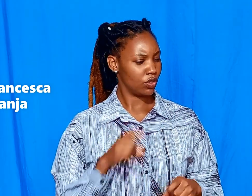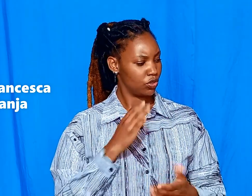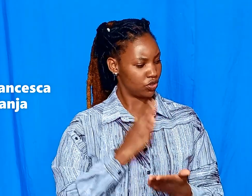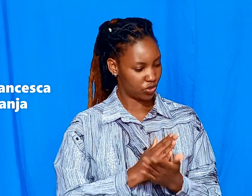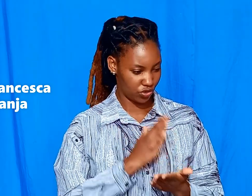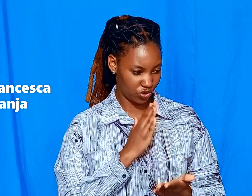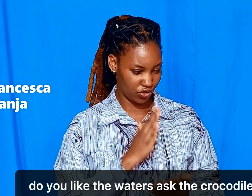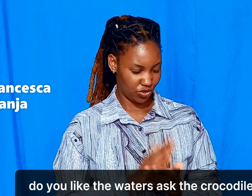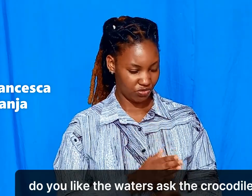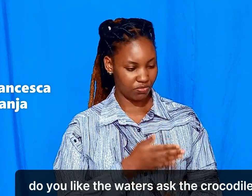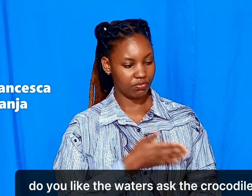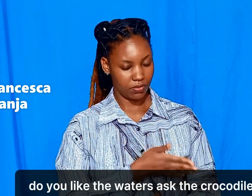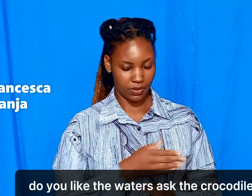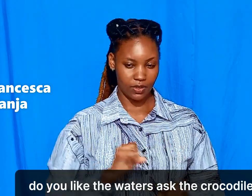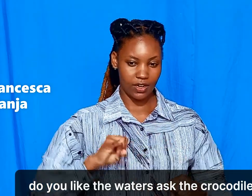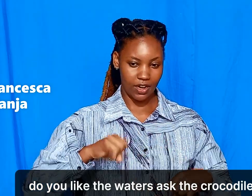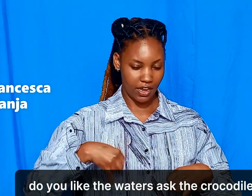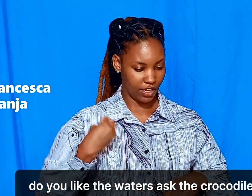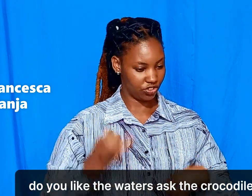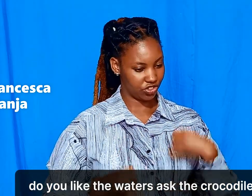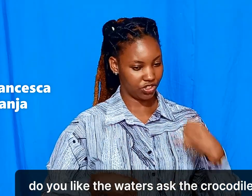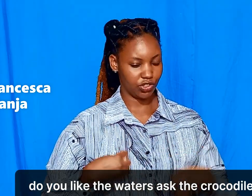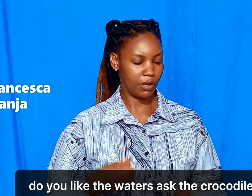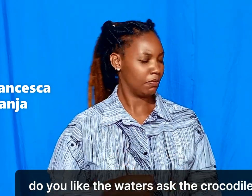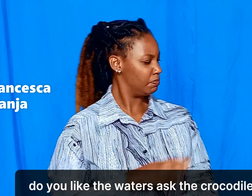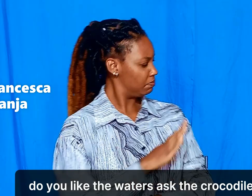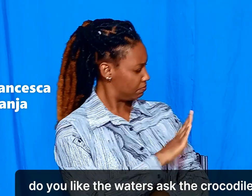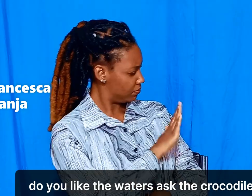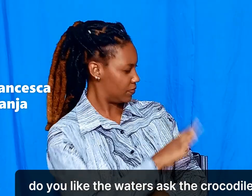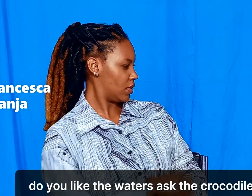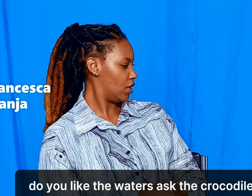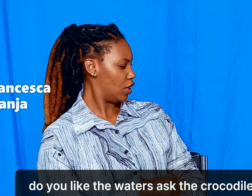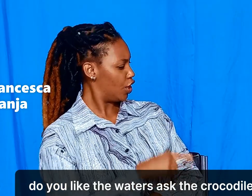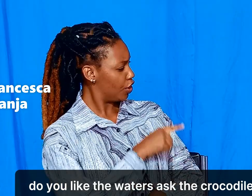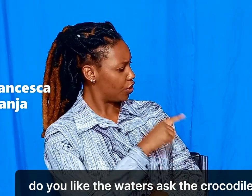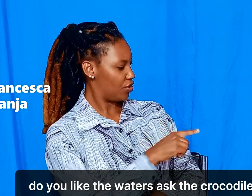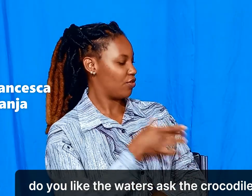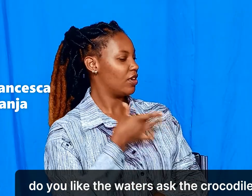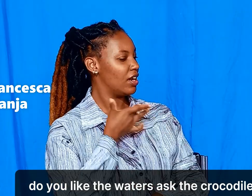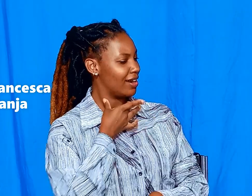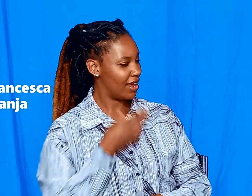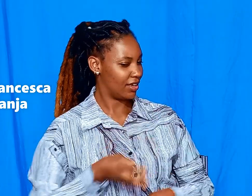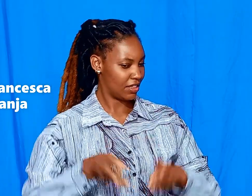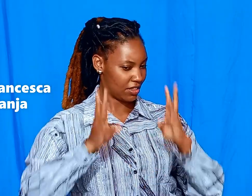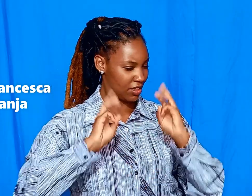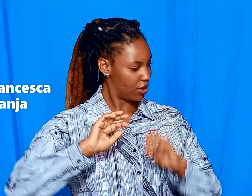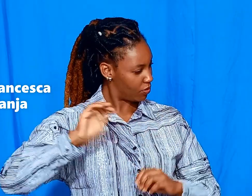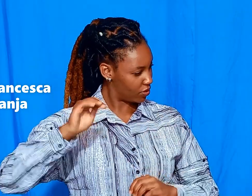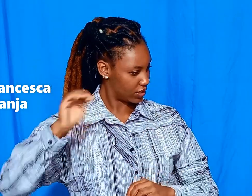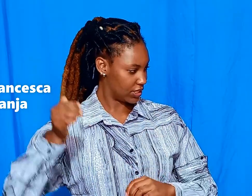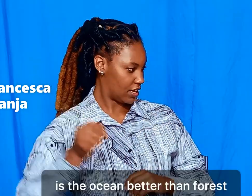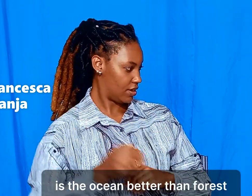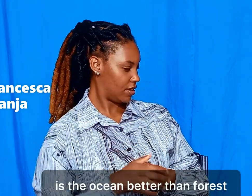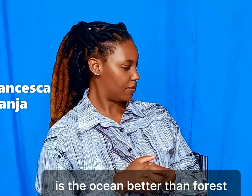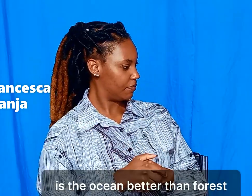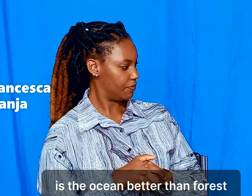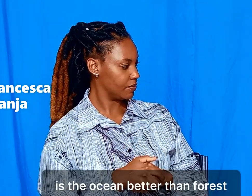Do you like the water? Asked the crocodile. Is the ocean